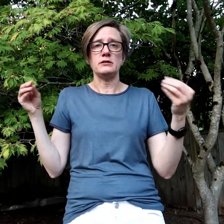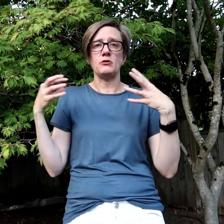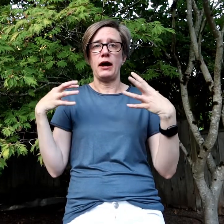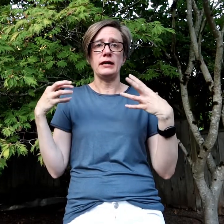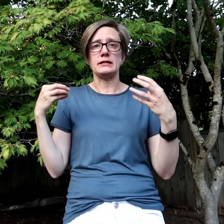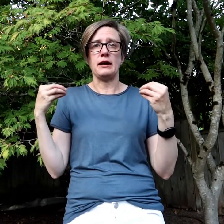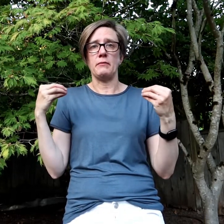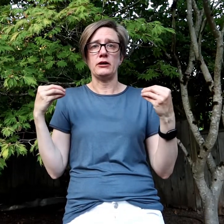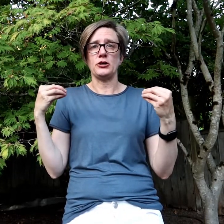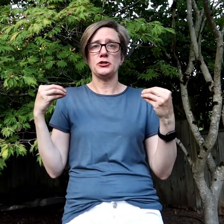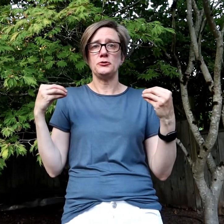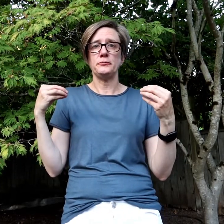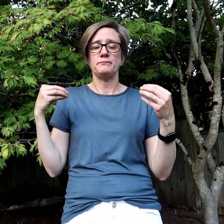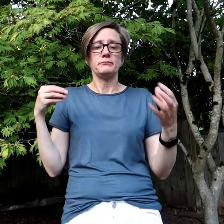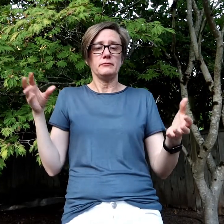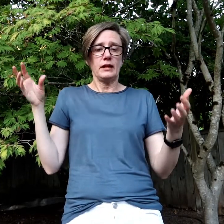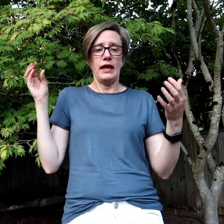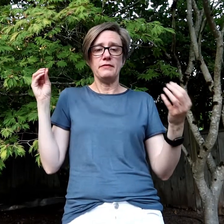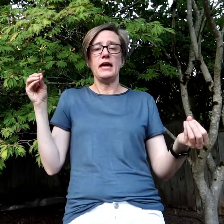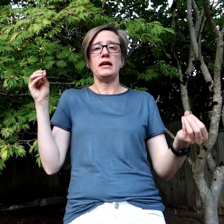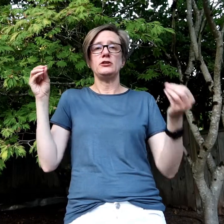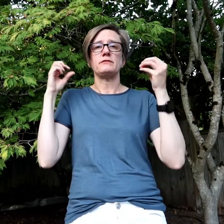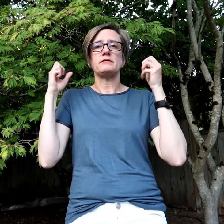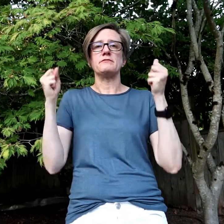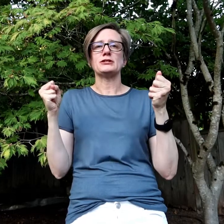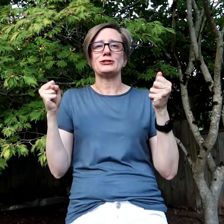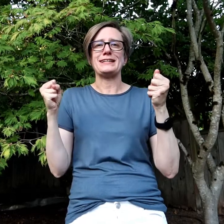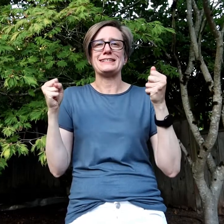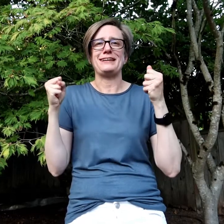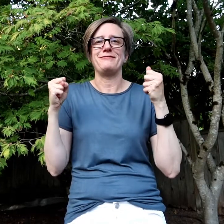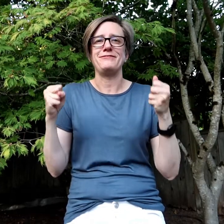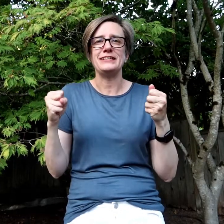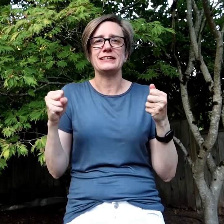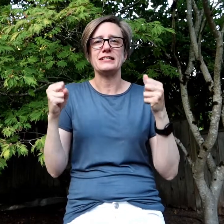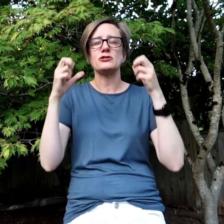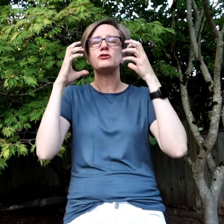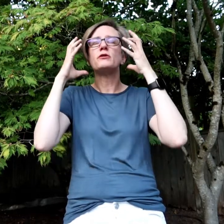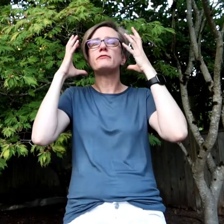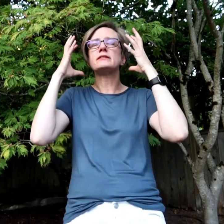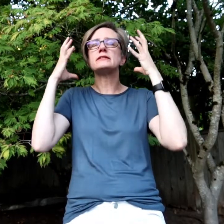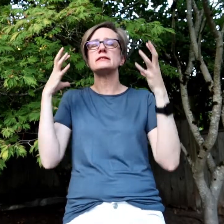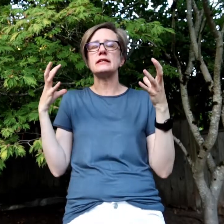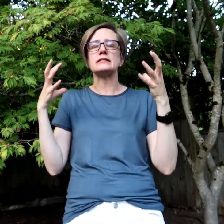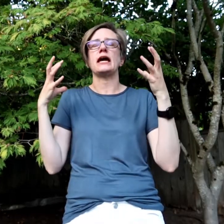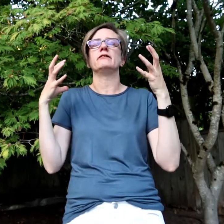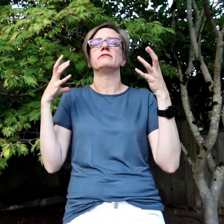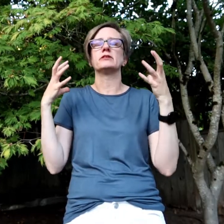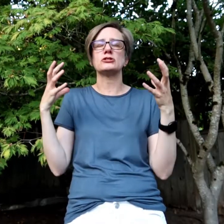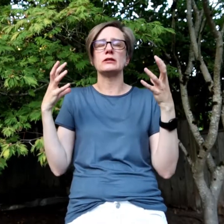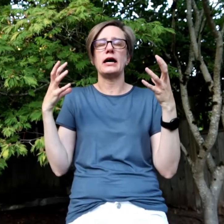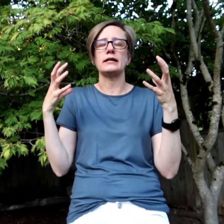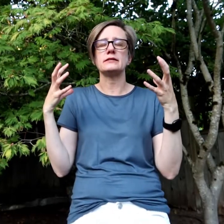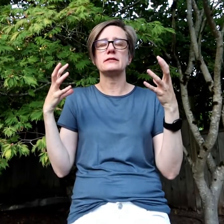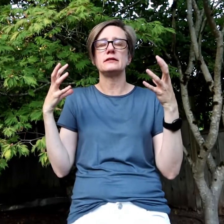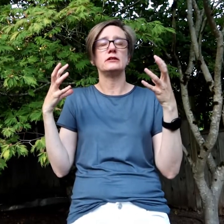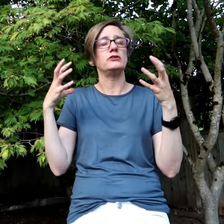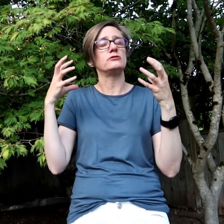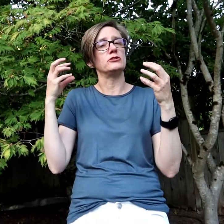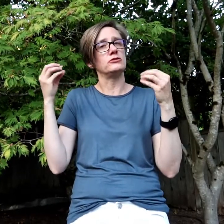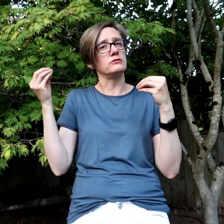So I get to have my car too. And then you have to visualize it and feel it. So you have to sit and visualize, and you can do that